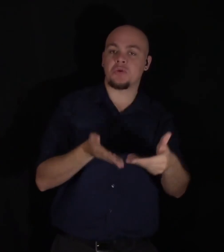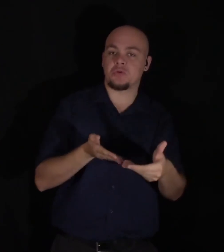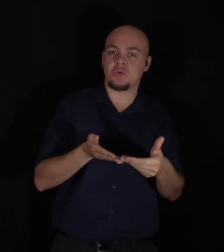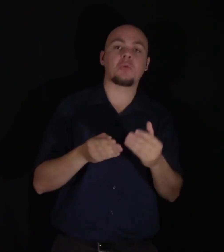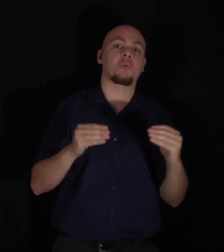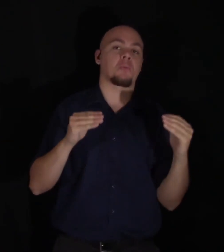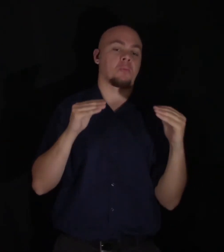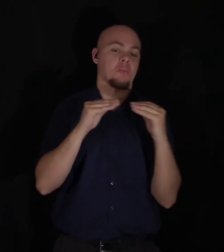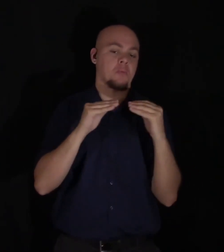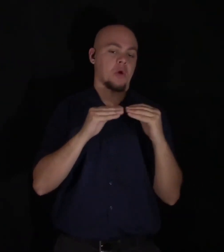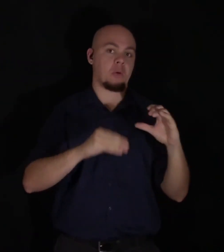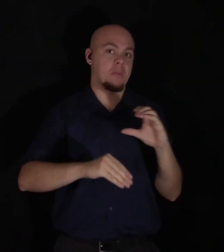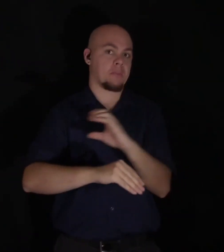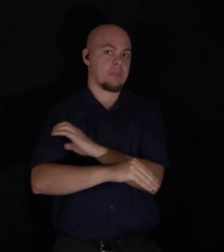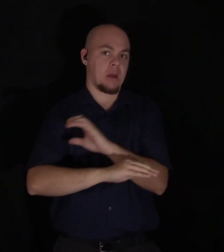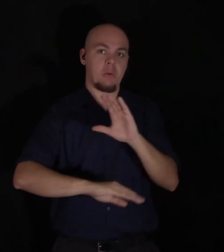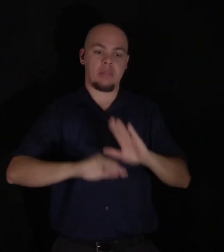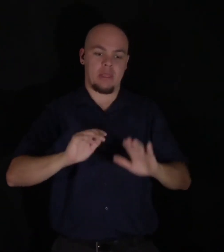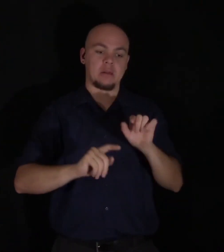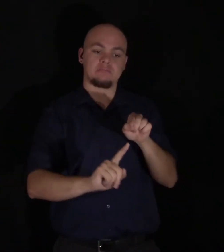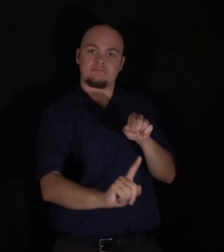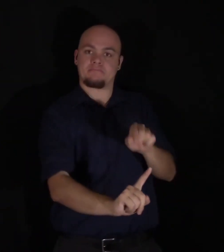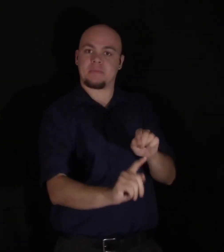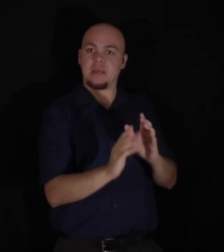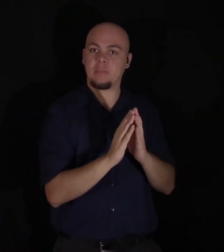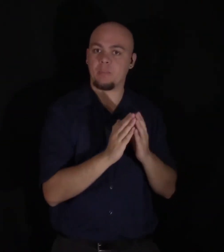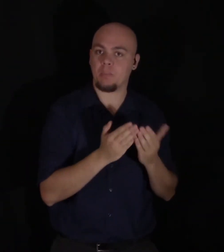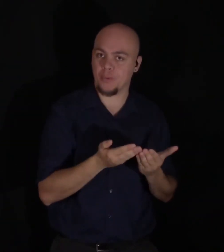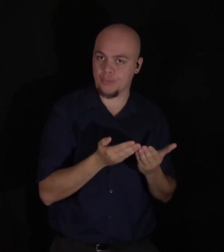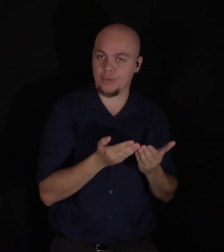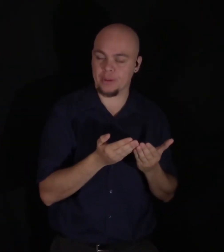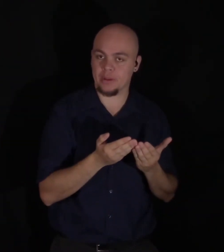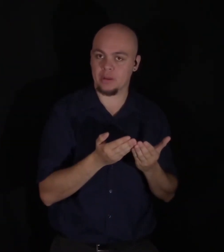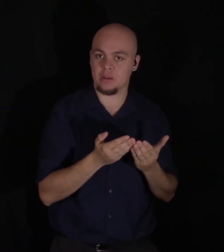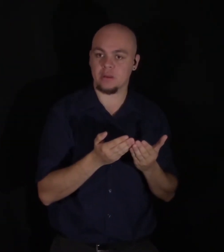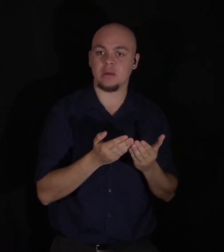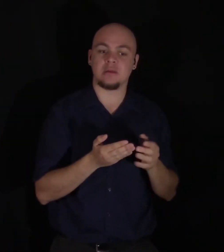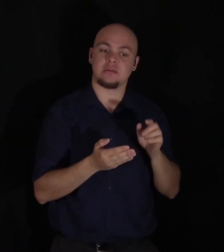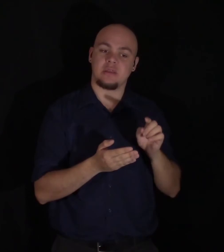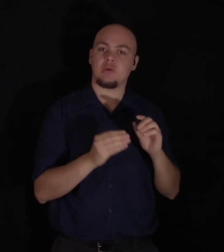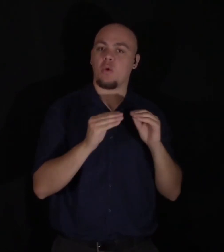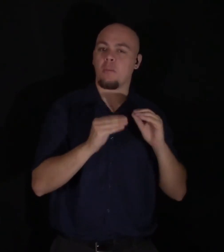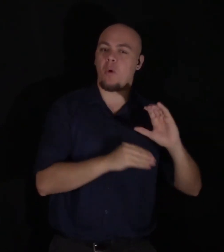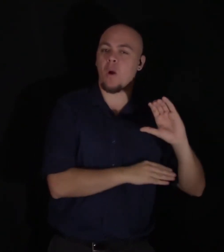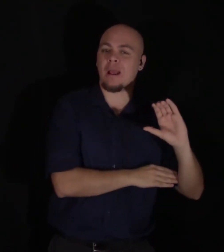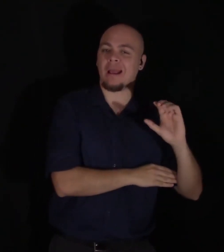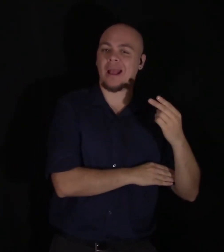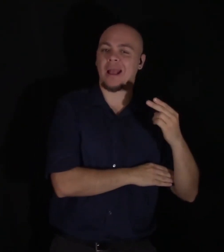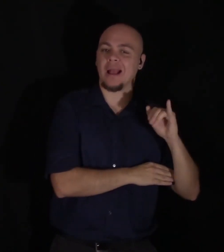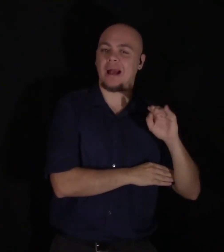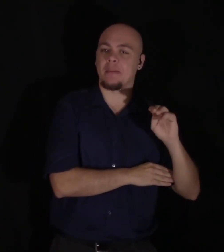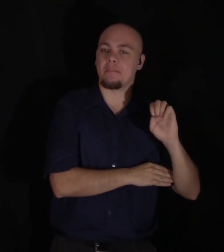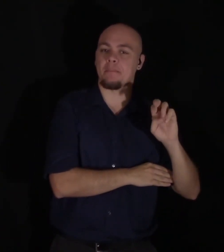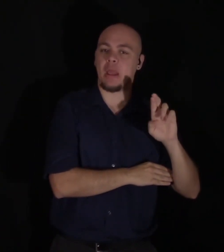powers than the ancient, because the powers of the latter were chimerical, while those of the former were real and practical,